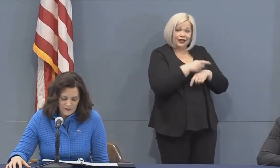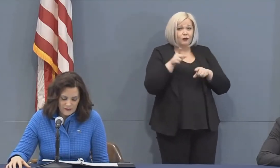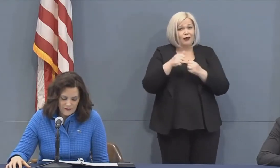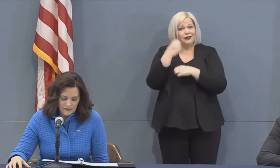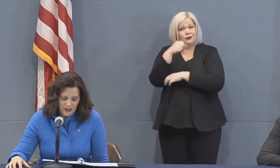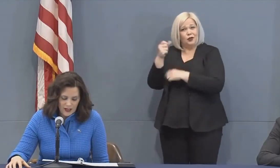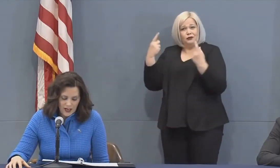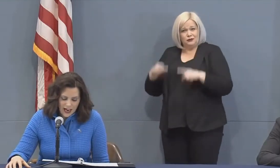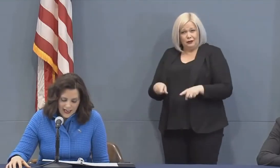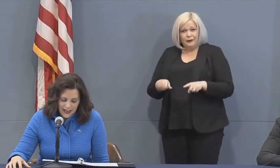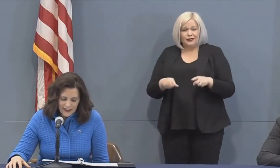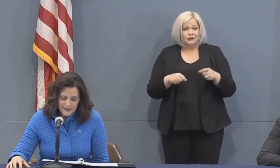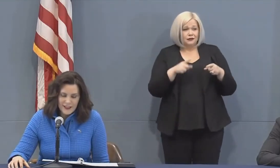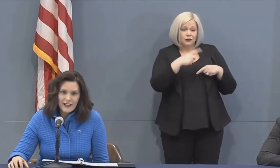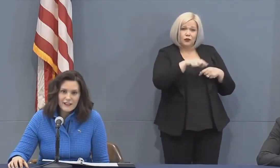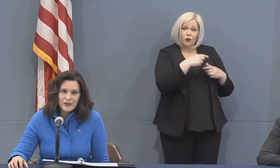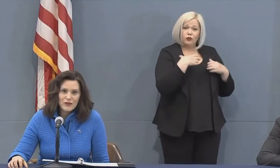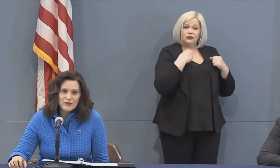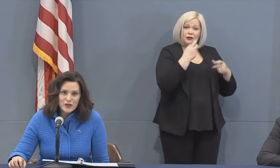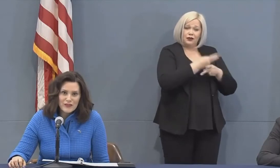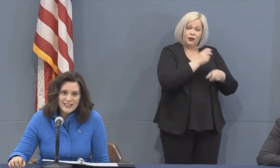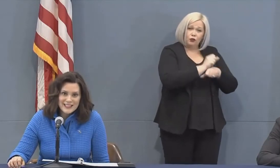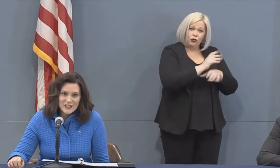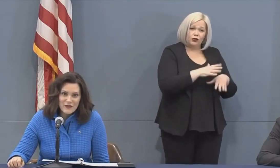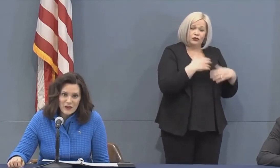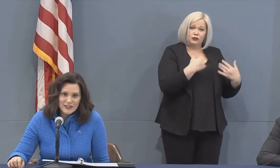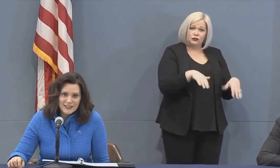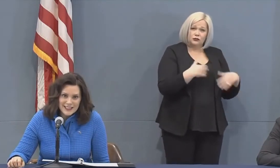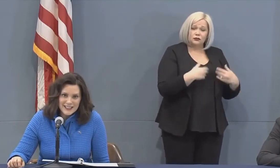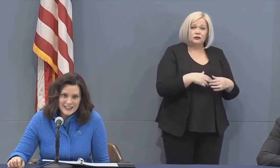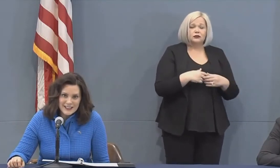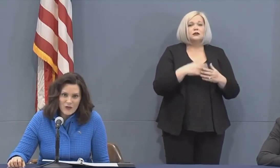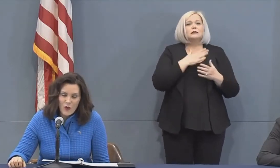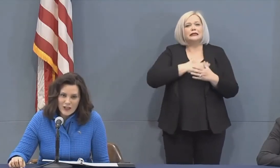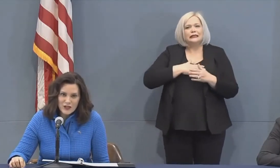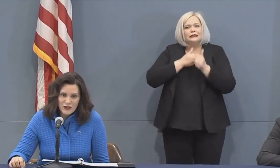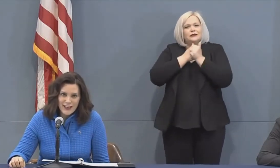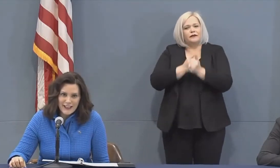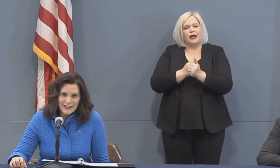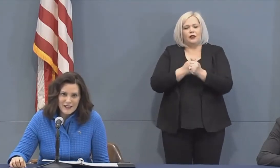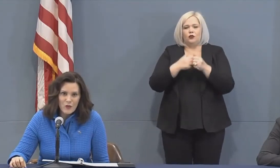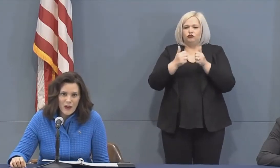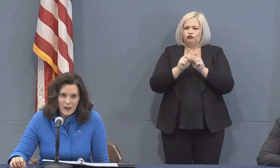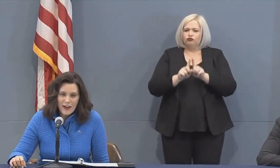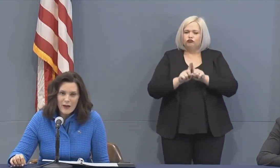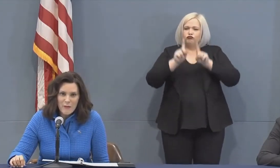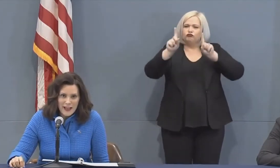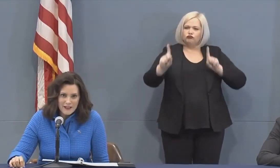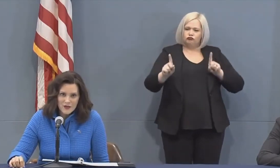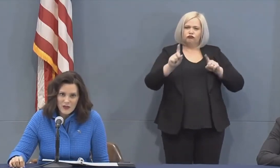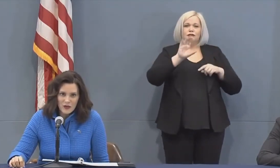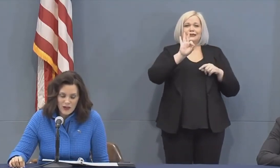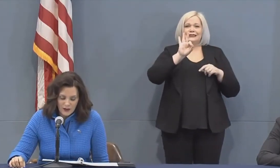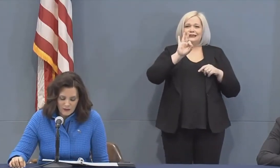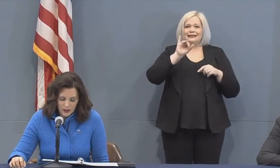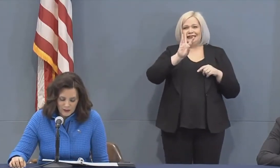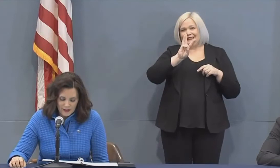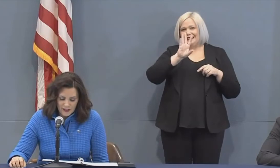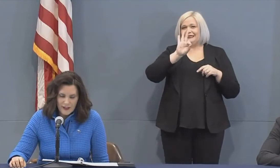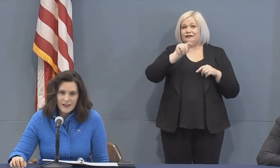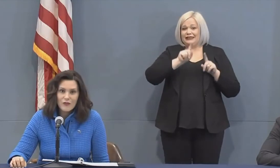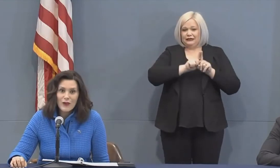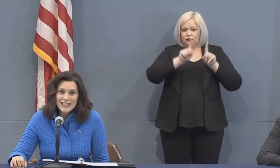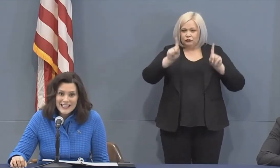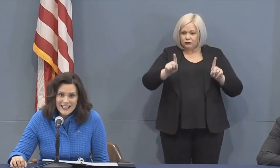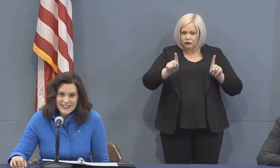on. I ask that you observe the six-foot distance and wash your hands and wear a mask when you are out in